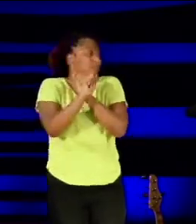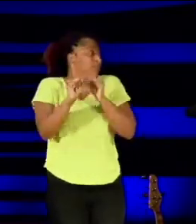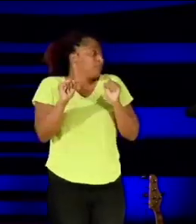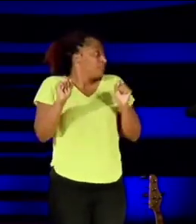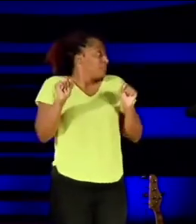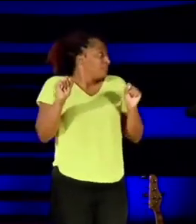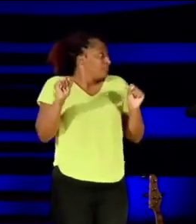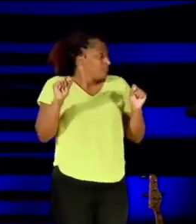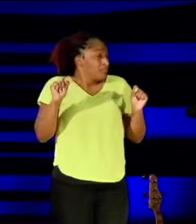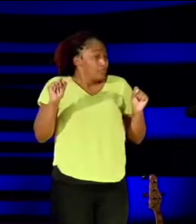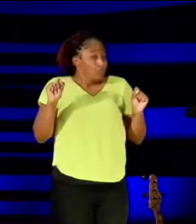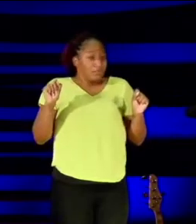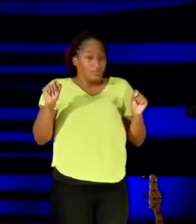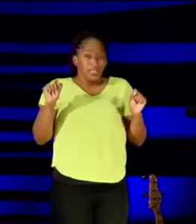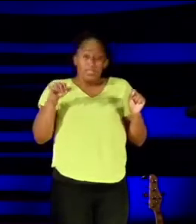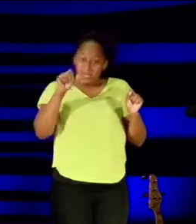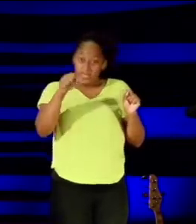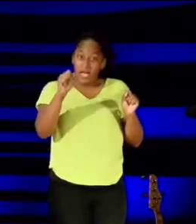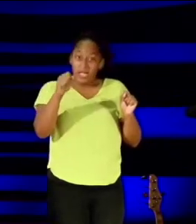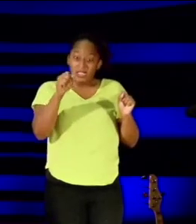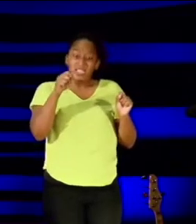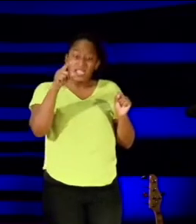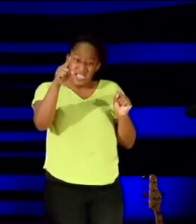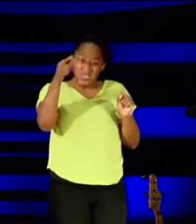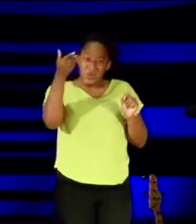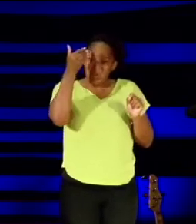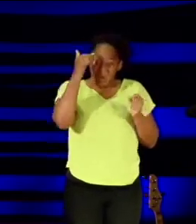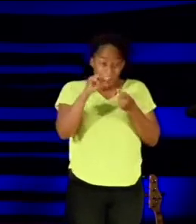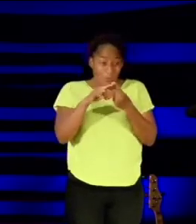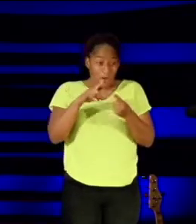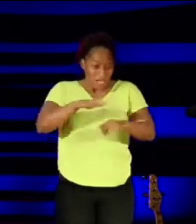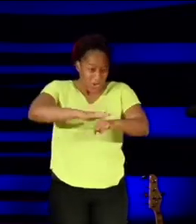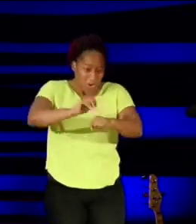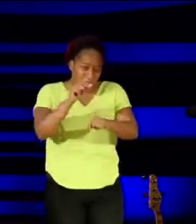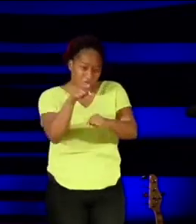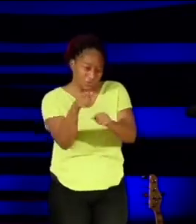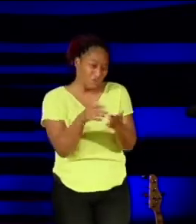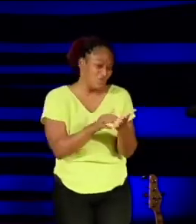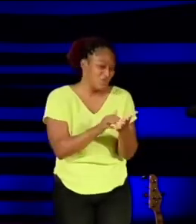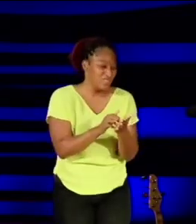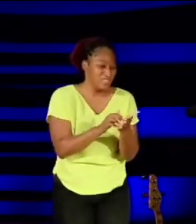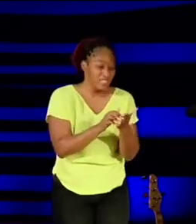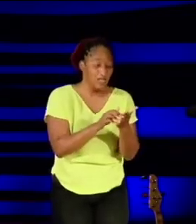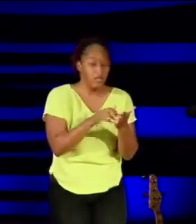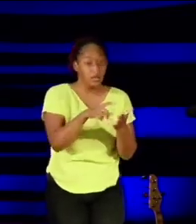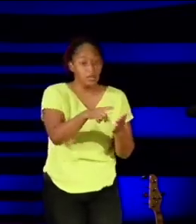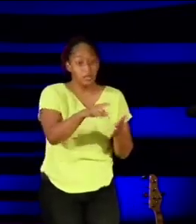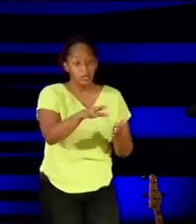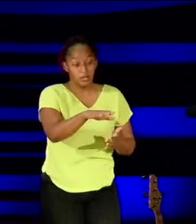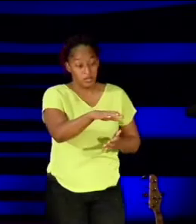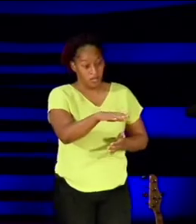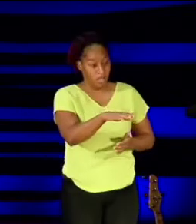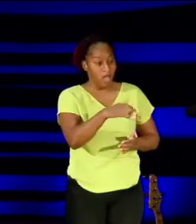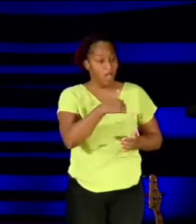safe. Yes, yes, yes. He should know that when he calls you weak, that you really can do things through Christ who